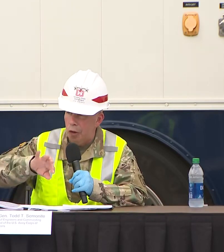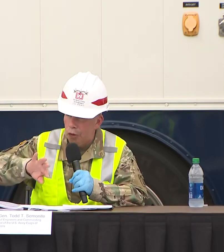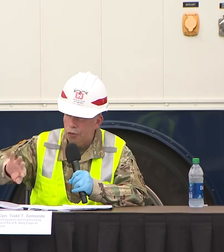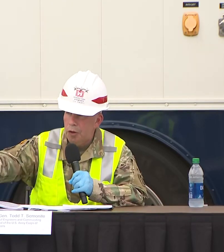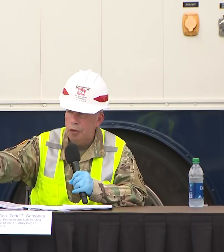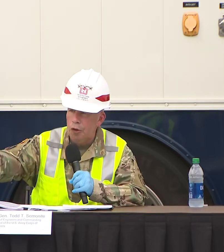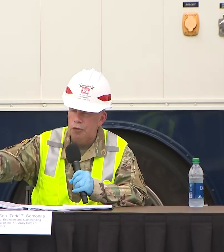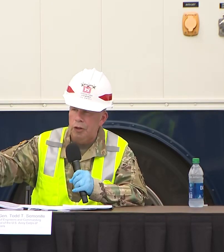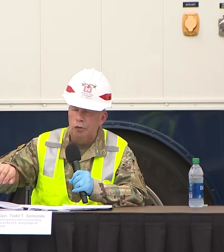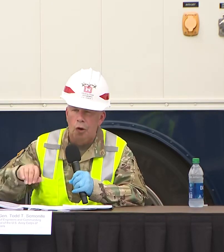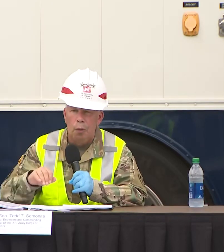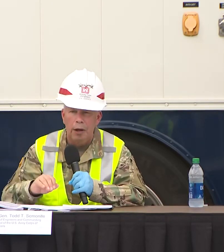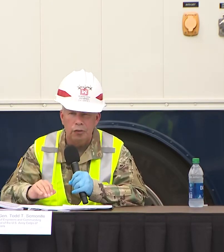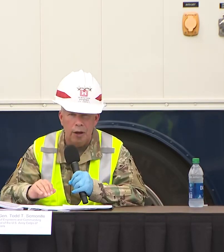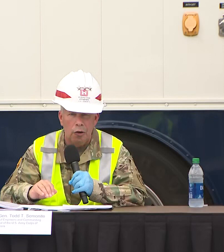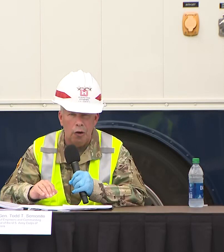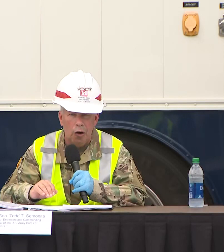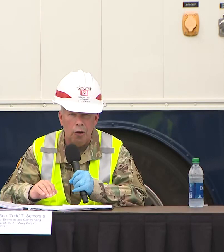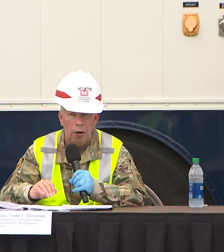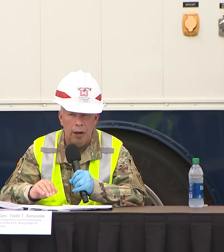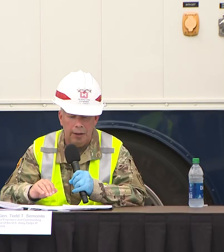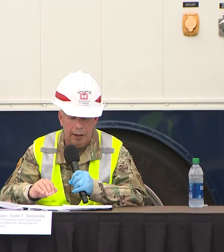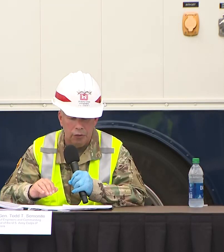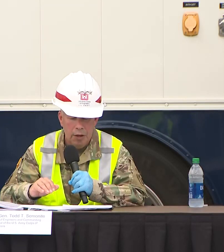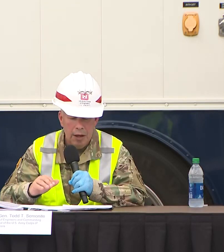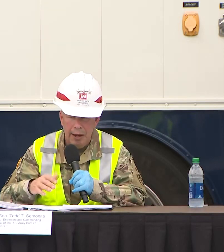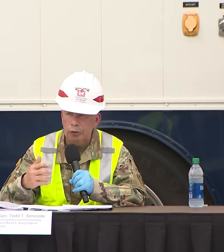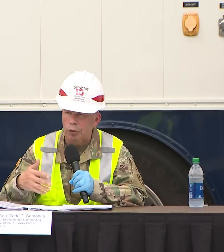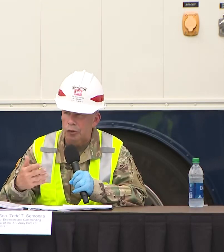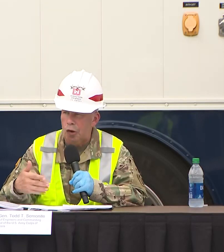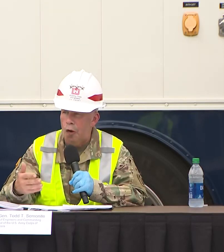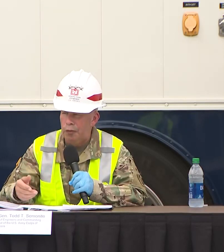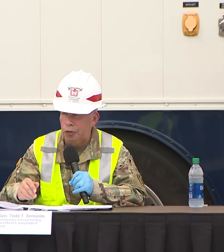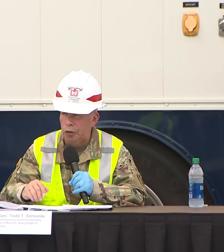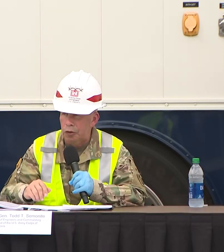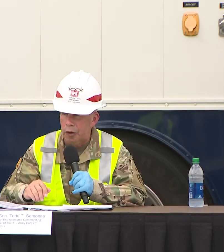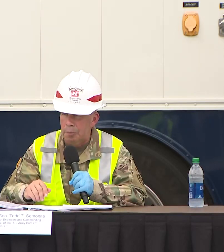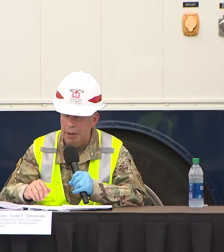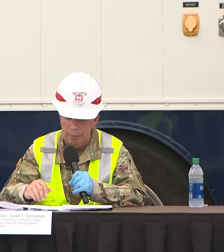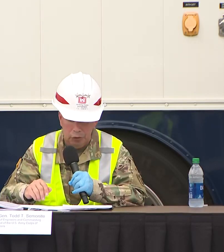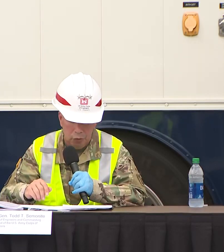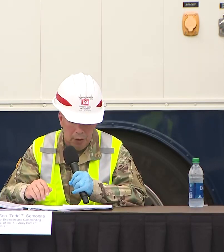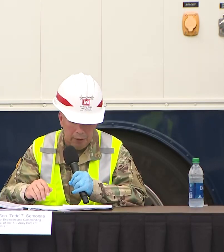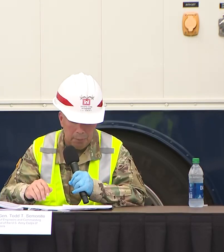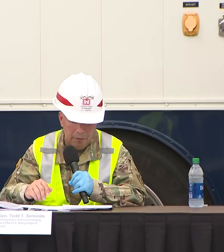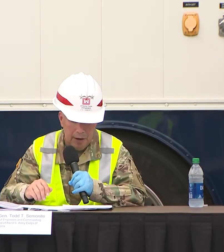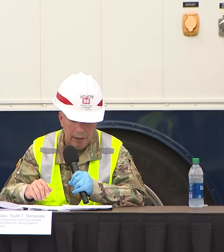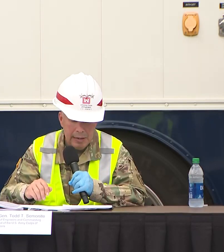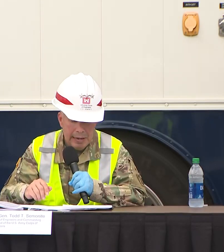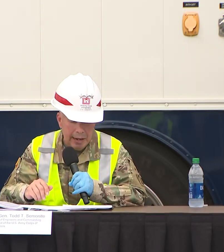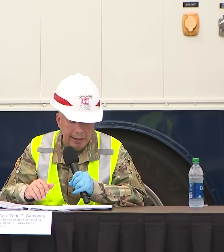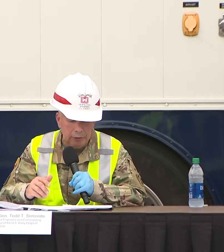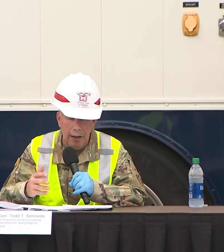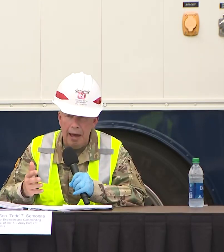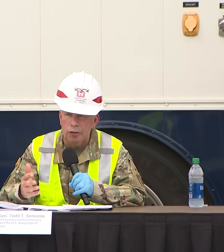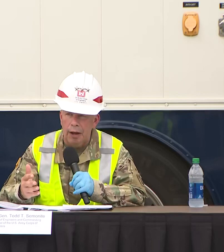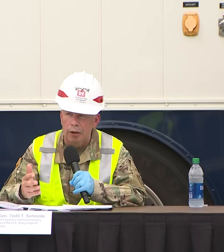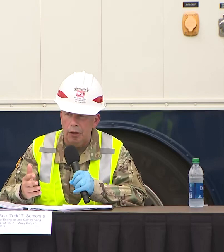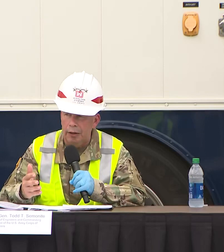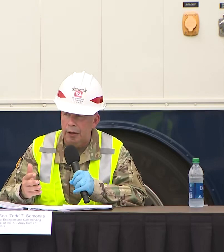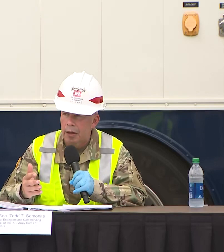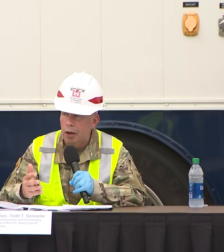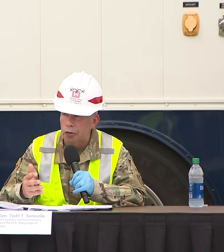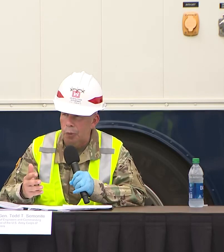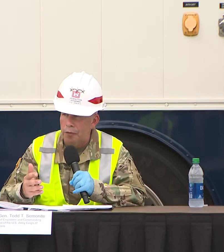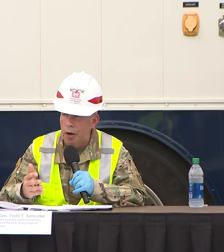off and then those those things go away so they aren't hurting anything else and that's what this whole facility is going to be able to uh to provide and I think the last